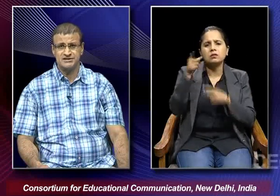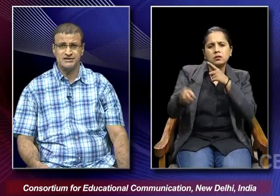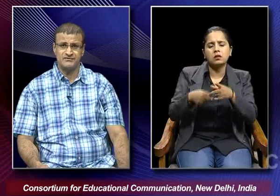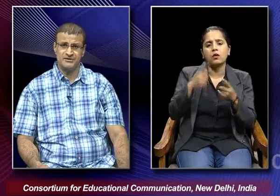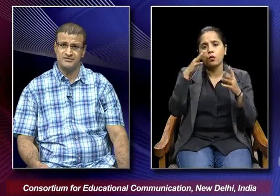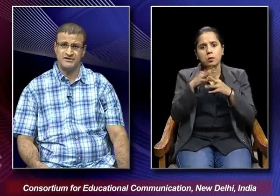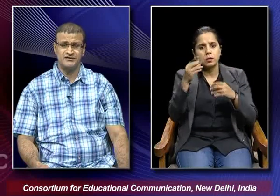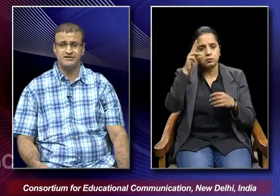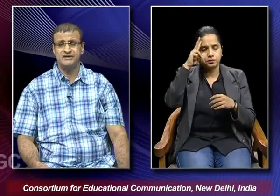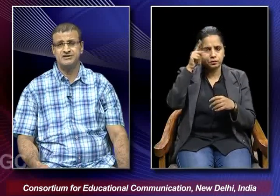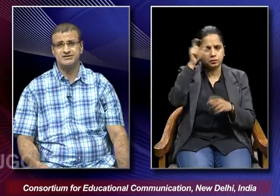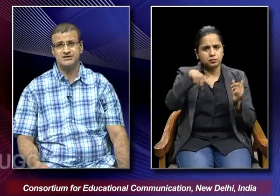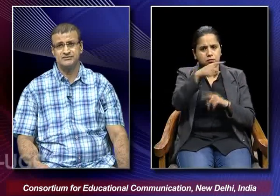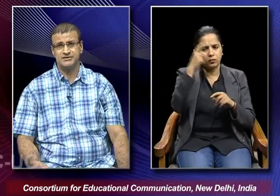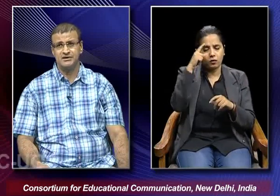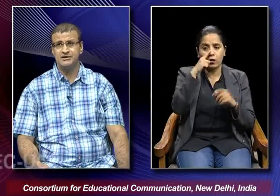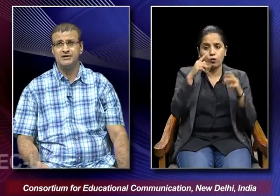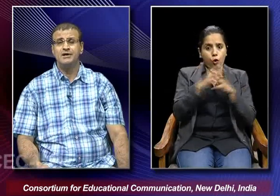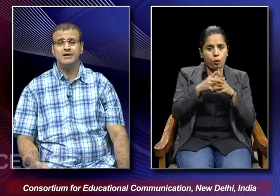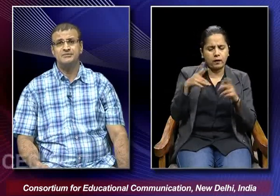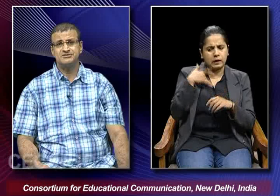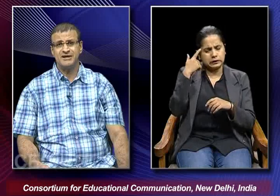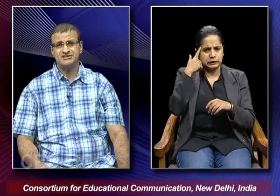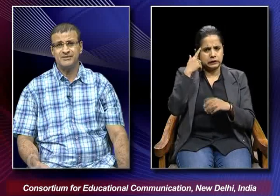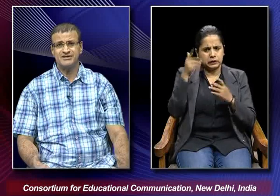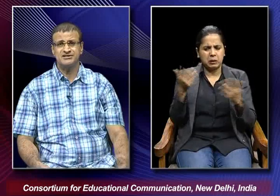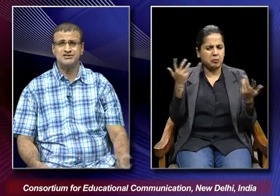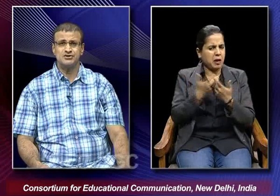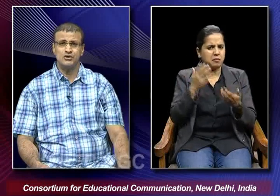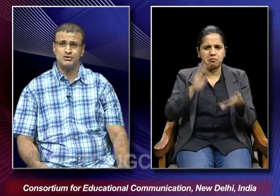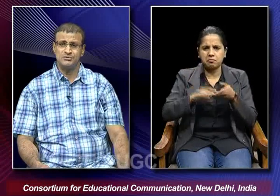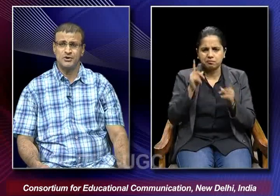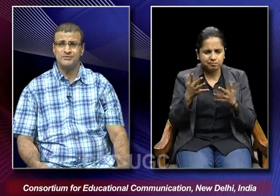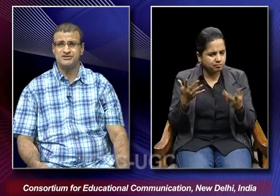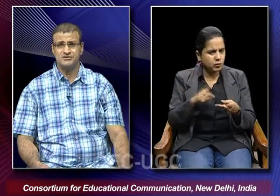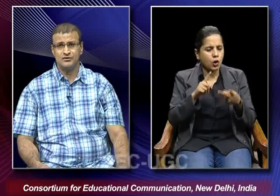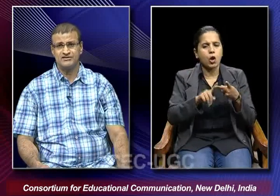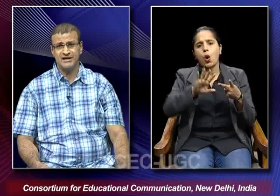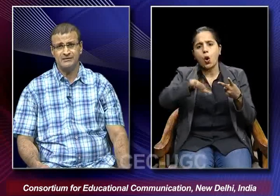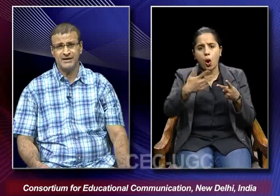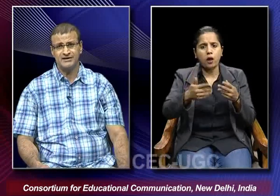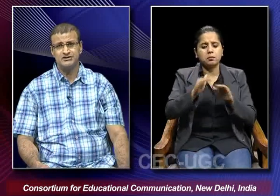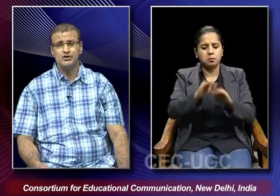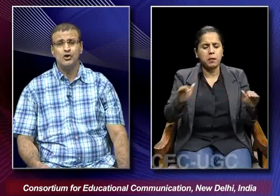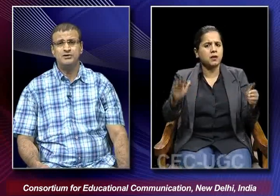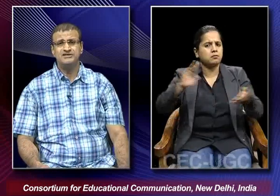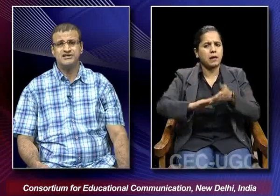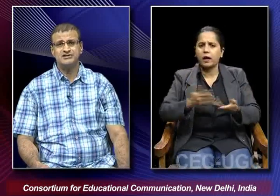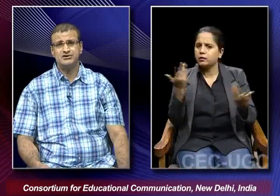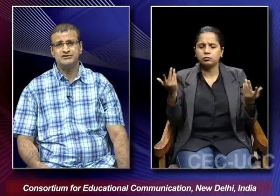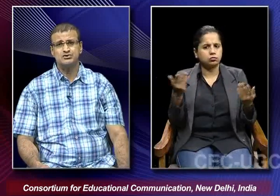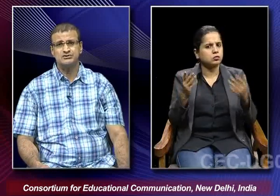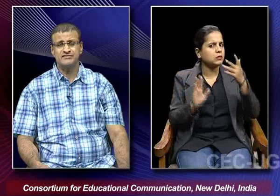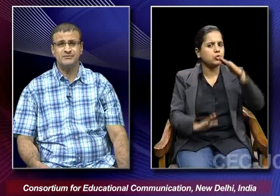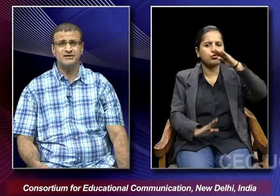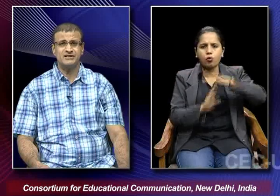concerning women whether they concerned with the mismatched marriages or the prohibition of the child marriage. All these kinds